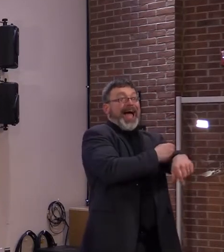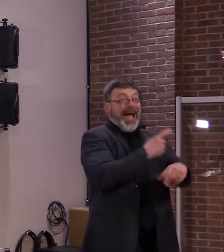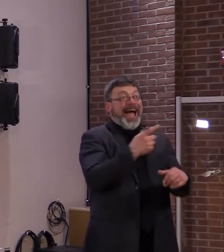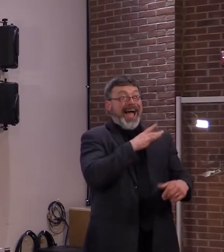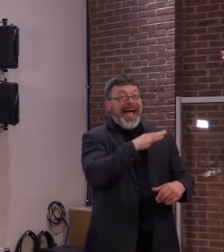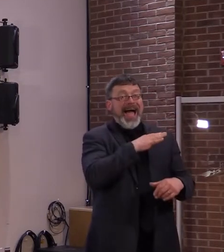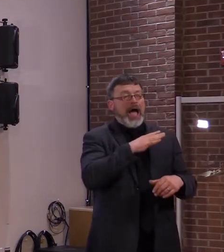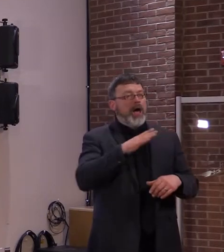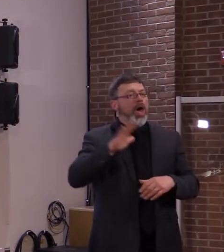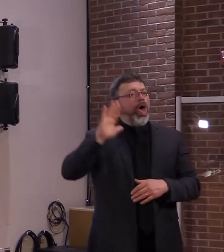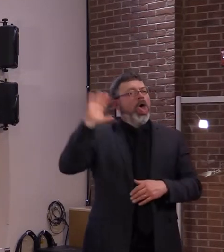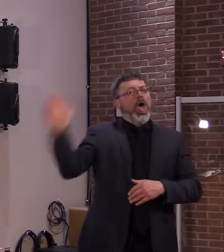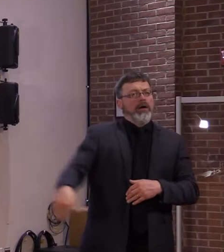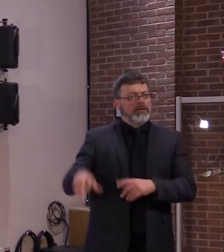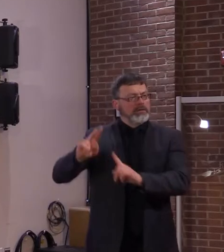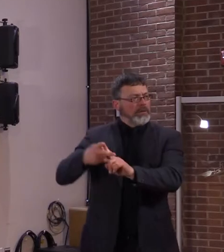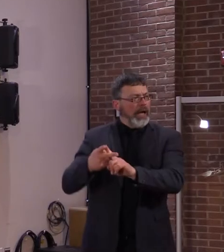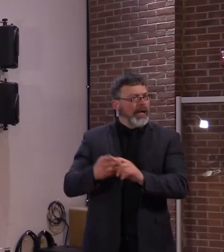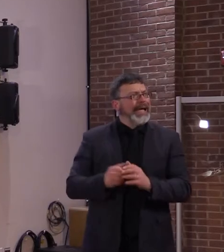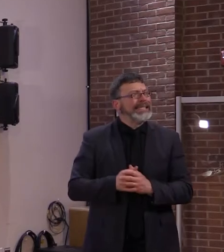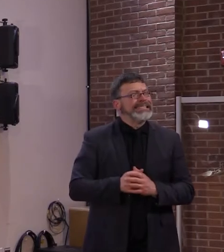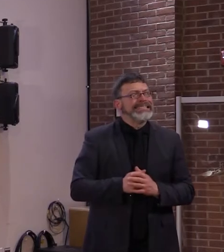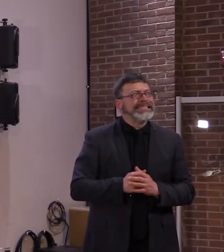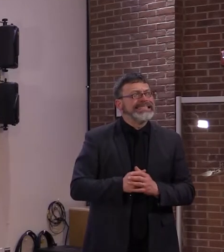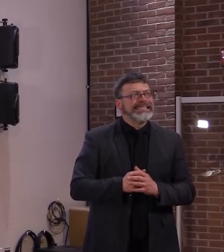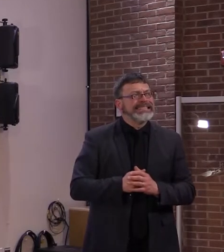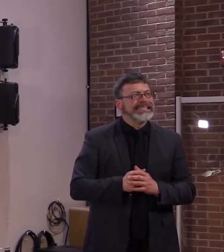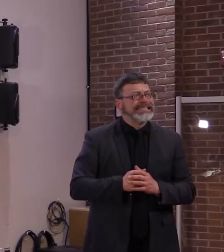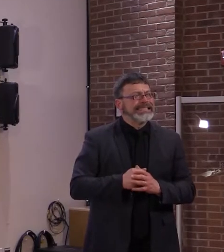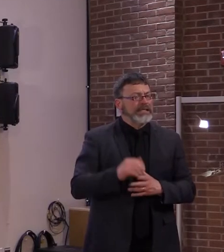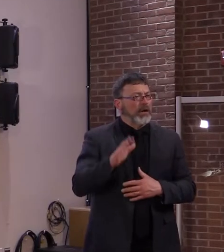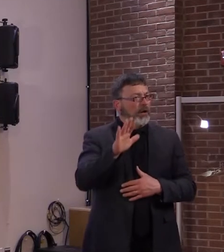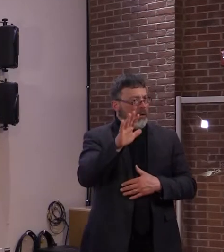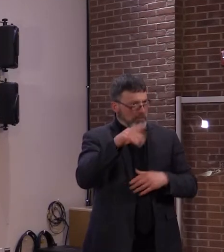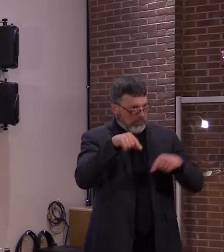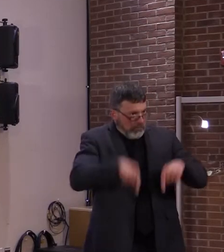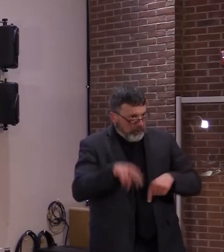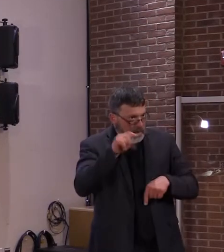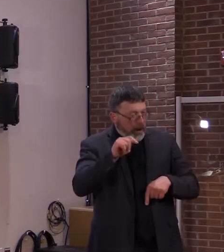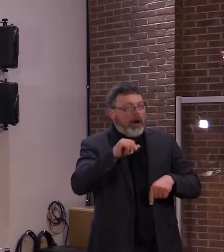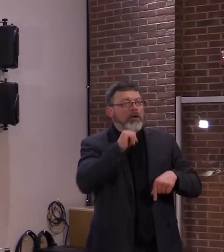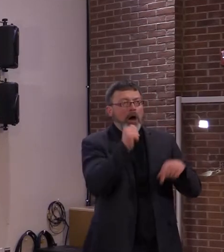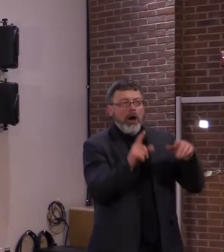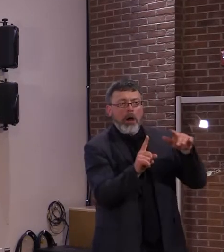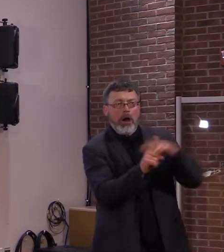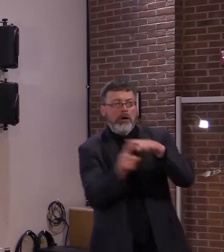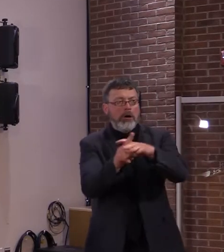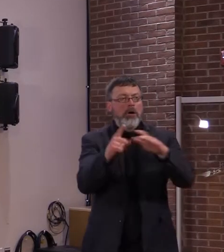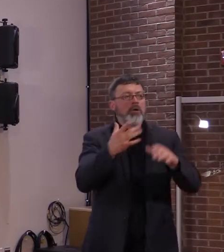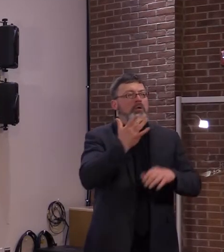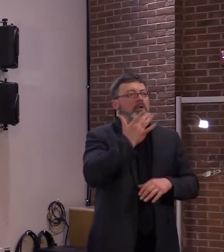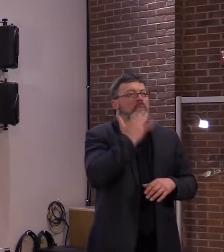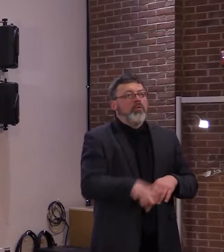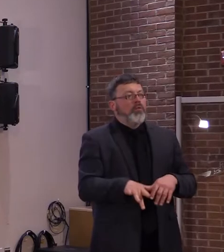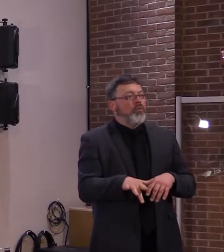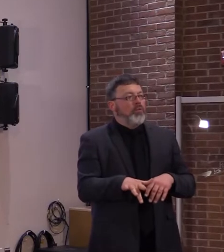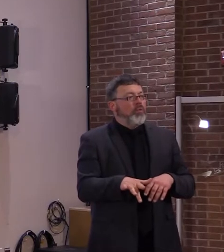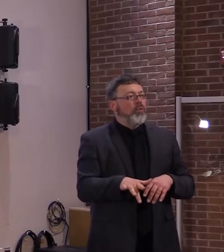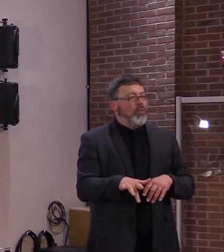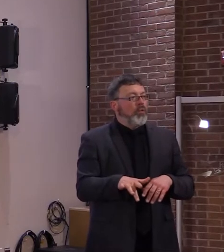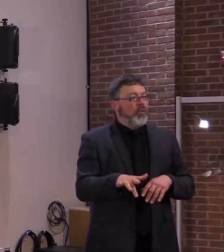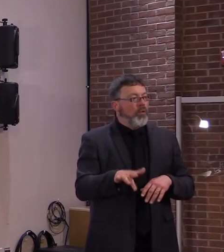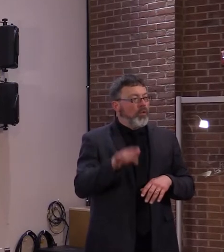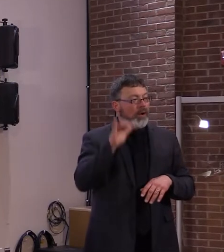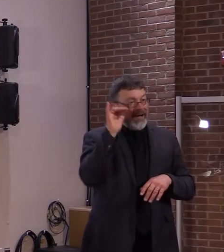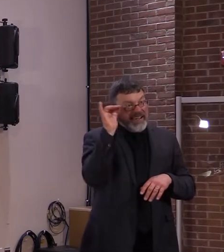has not been a major concern in Vermont. According to our data, fewer than 3% of those who received their first